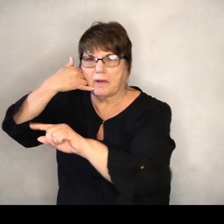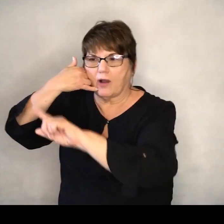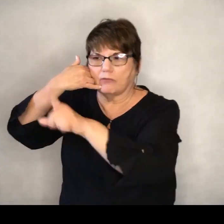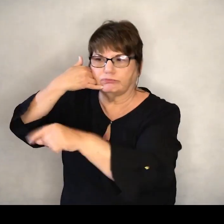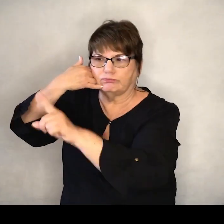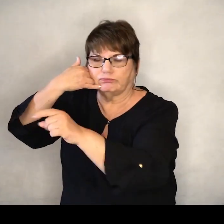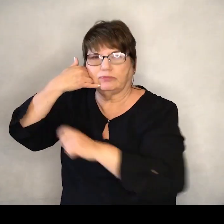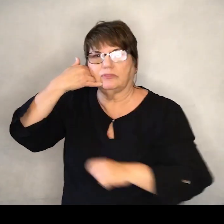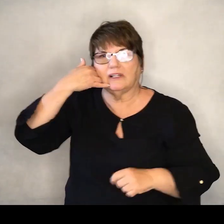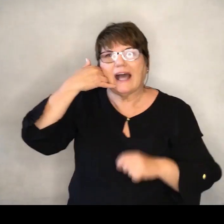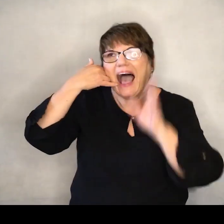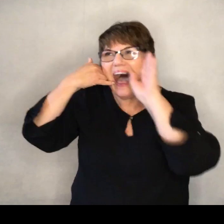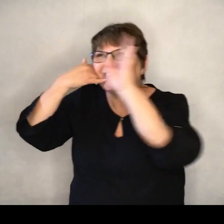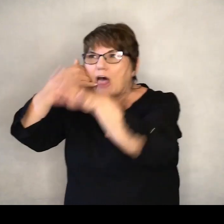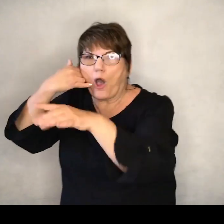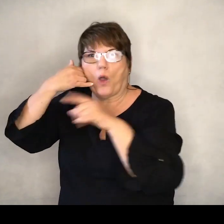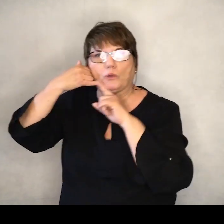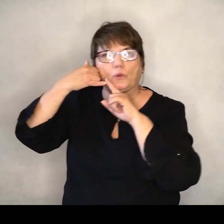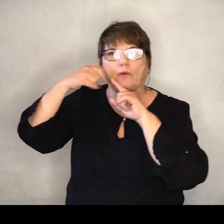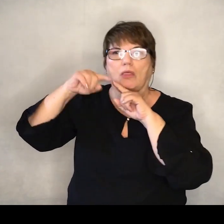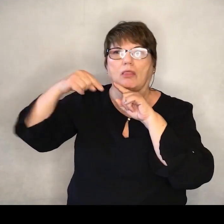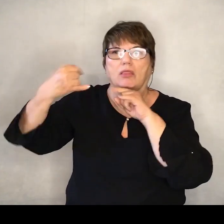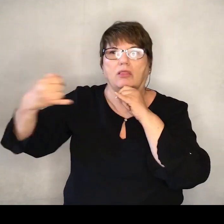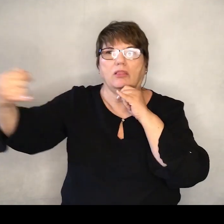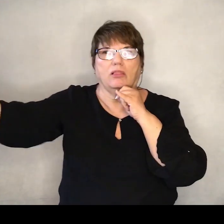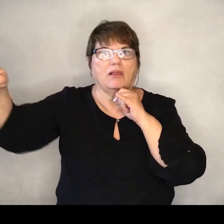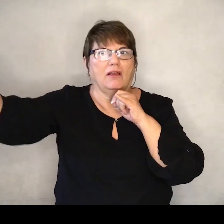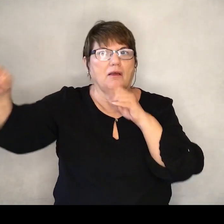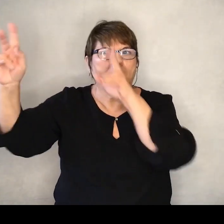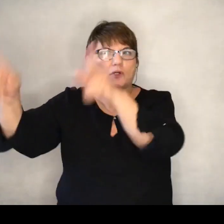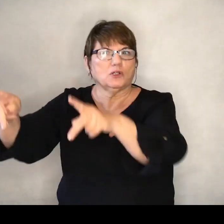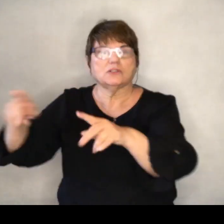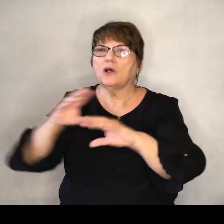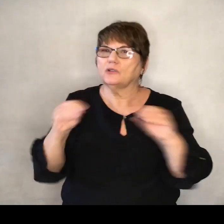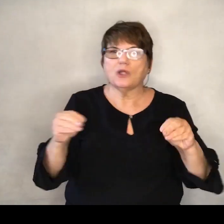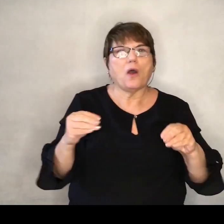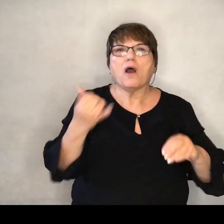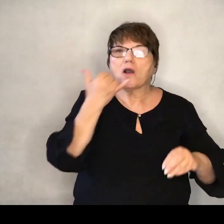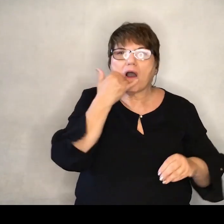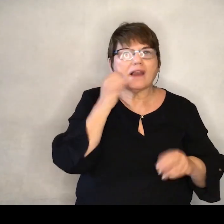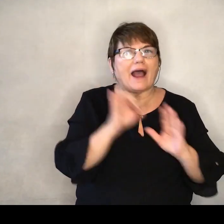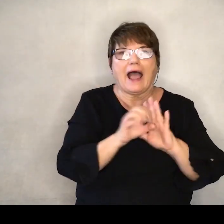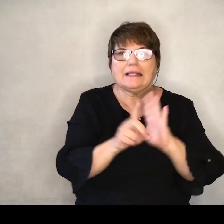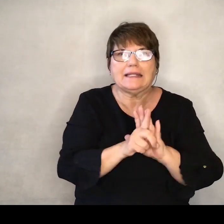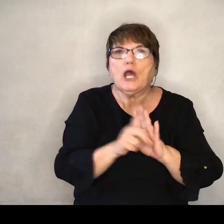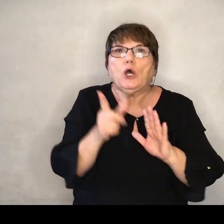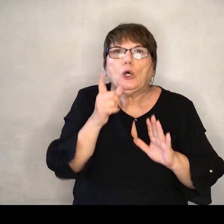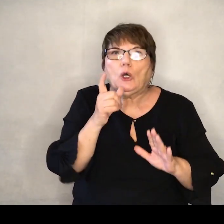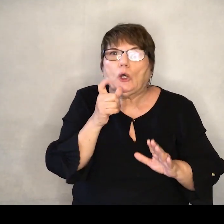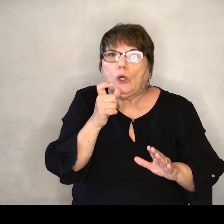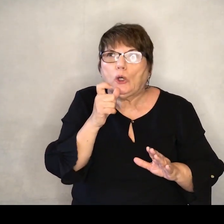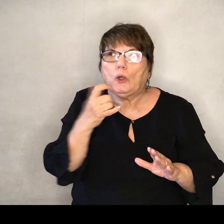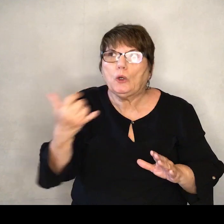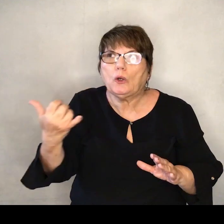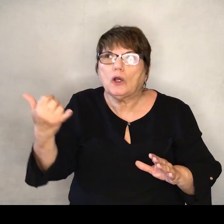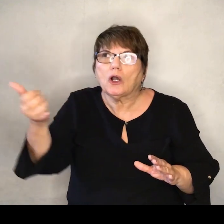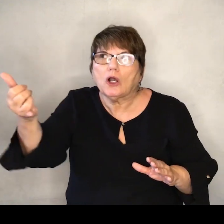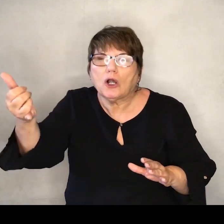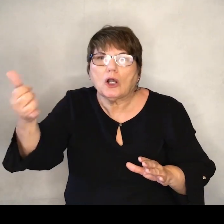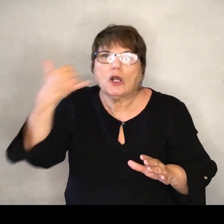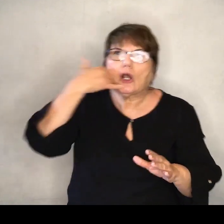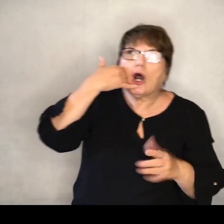whoever was on the other end. There was no caller ID. You couldn't block unwanted callers.